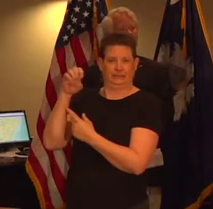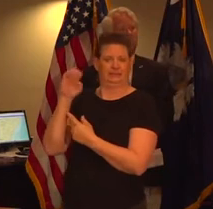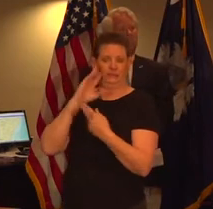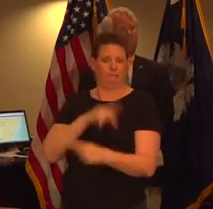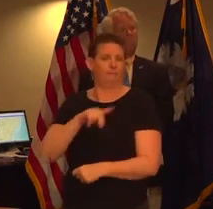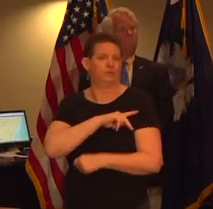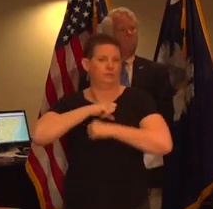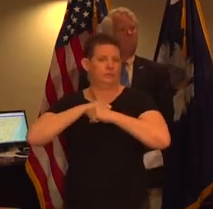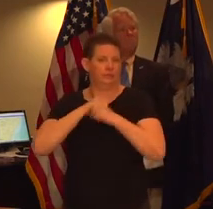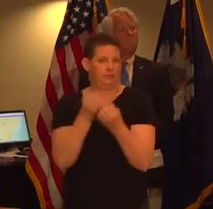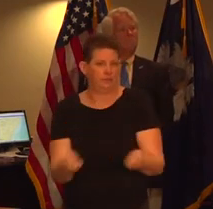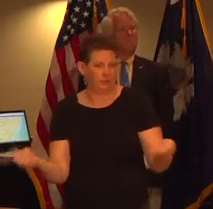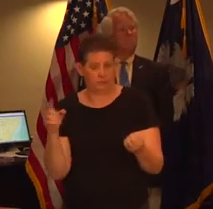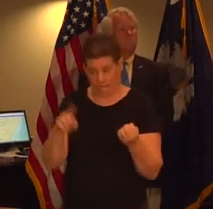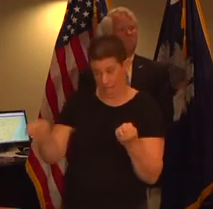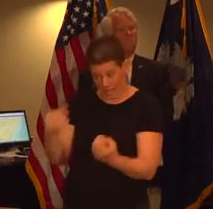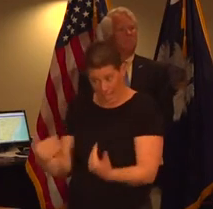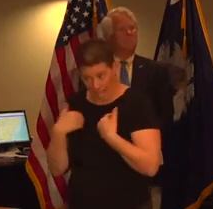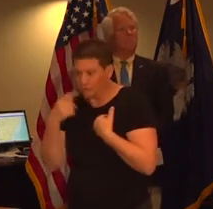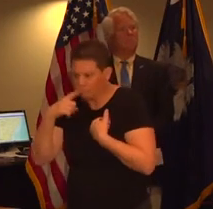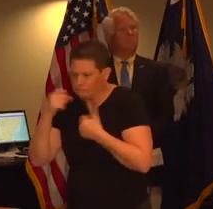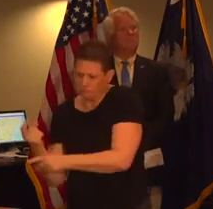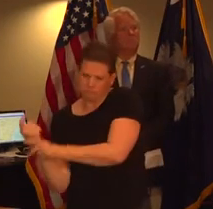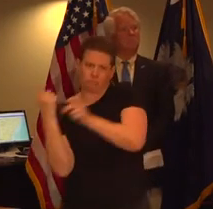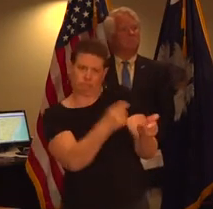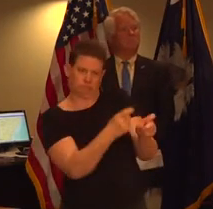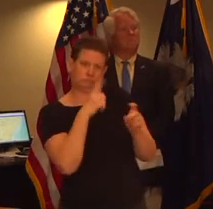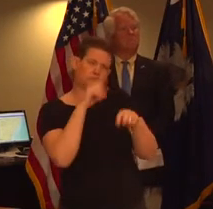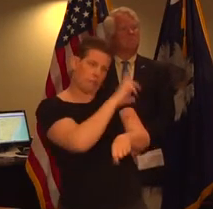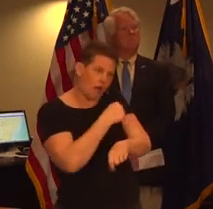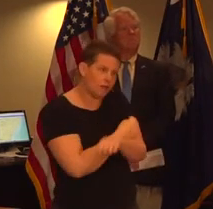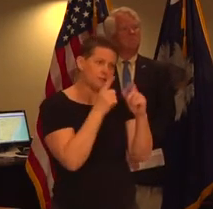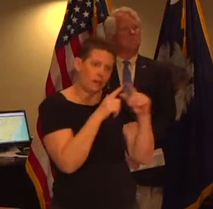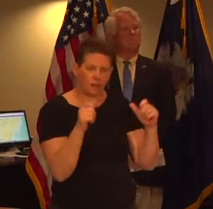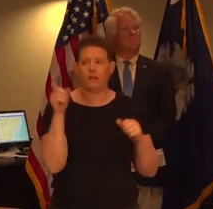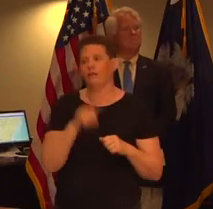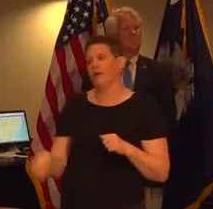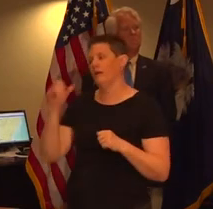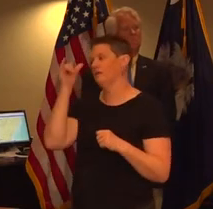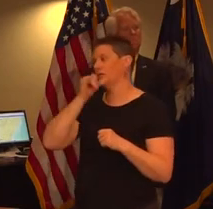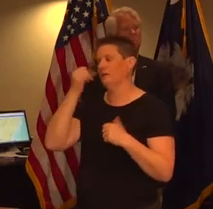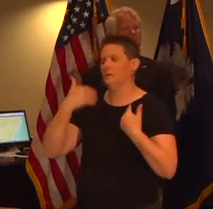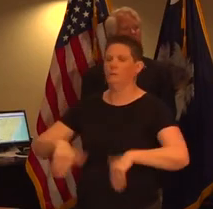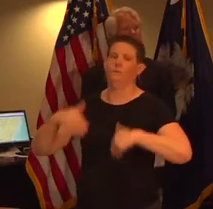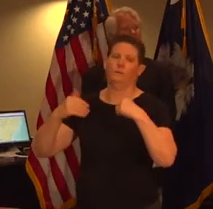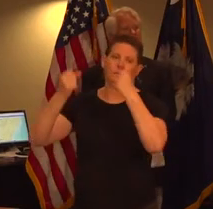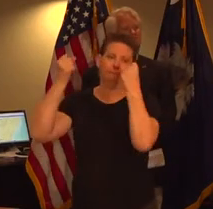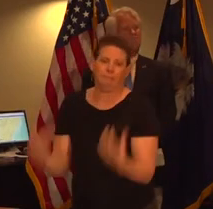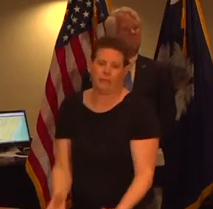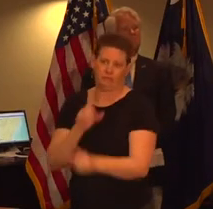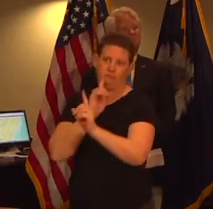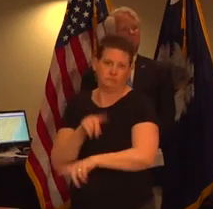could be given donated to the hospitals and others and they have come forward in a remarkable fashion and